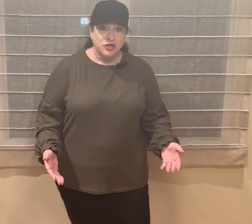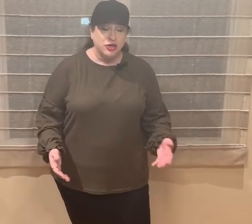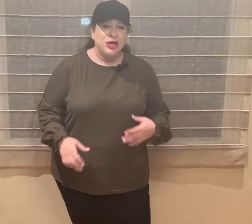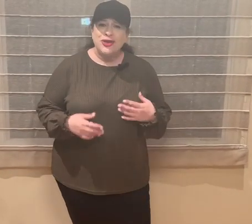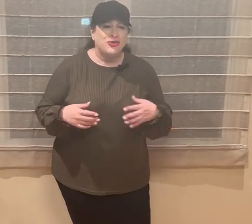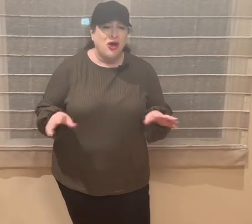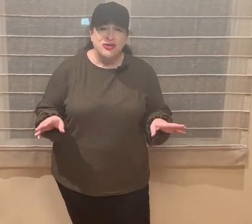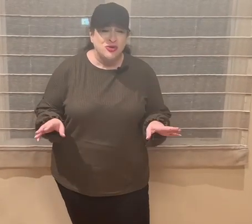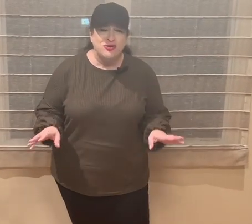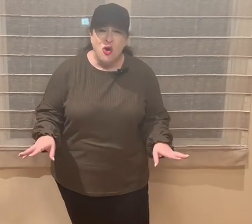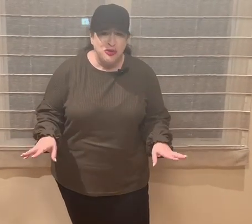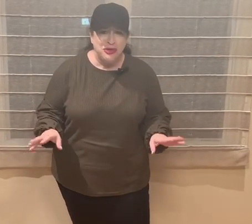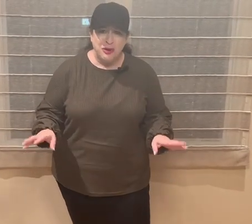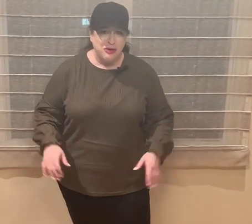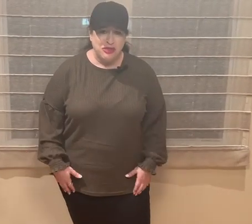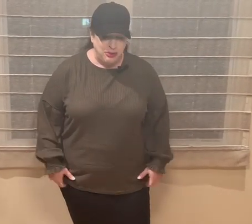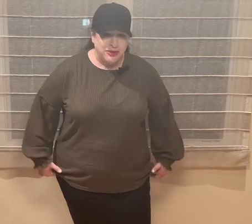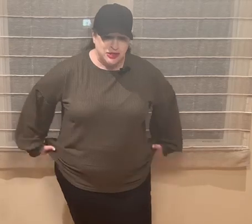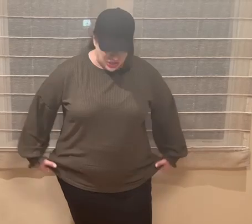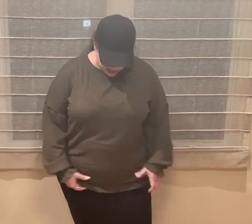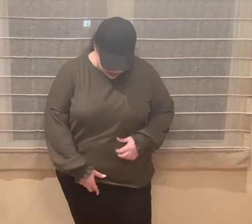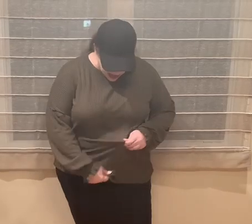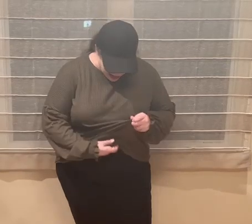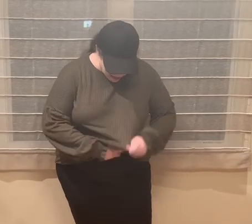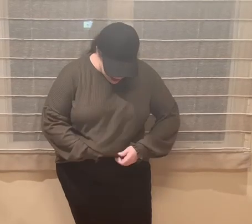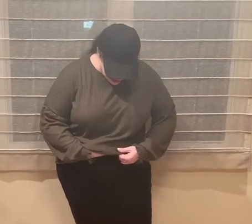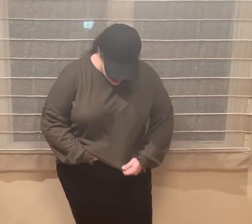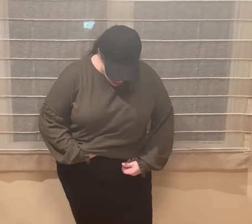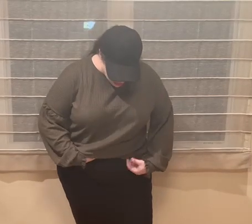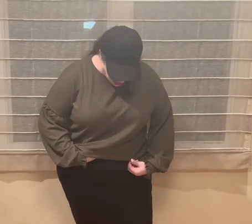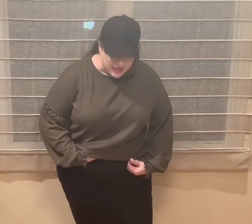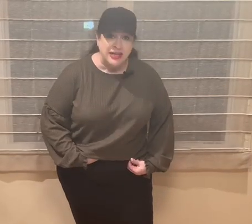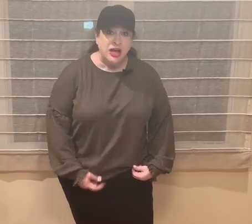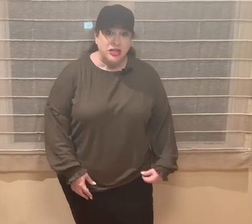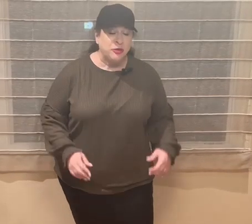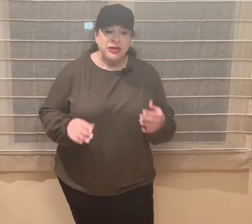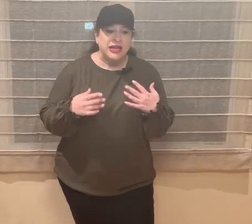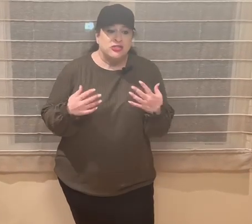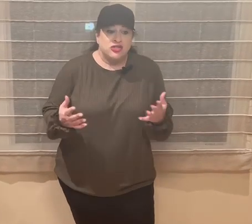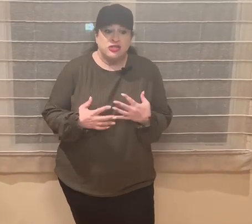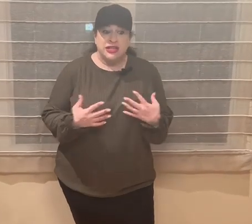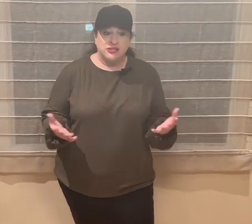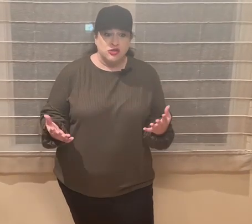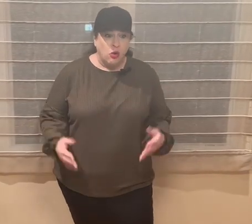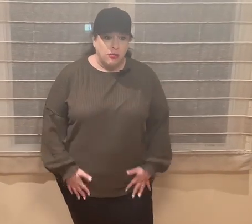skirt. You could also totally wear it with a pair of jeans and maybe, you know, tuck it in a little bit. It's just, it's adorable.